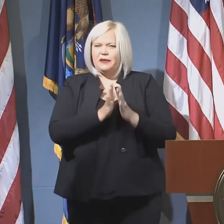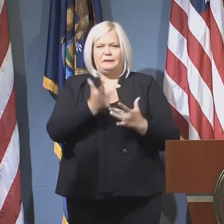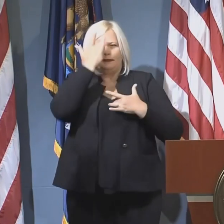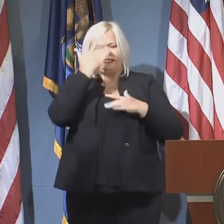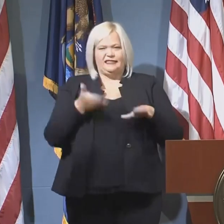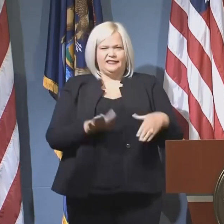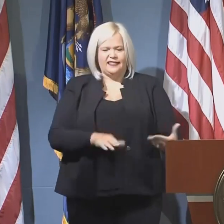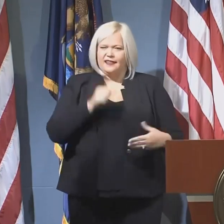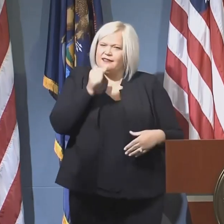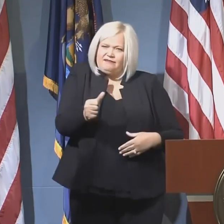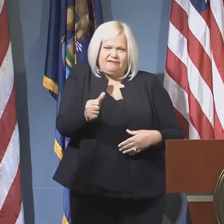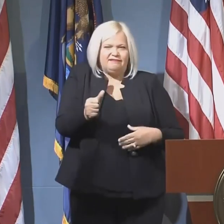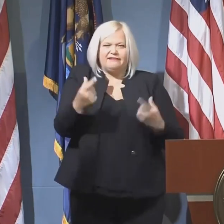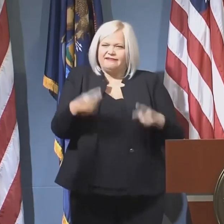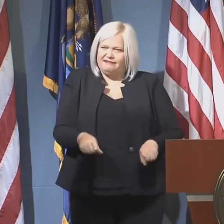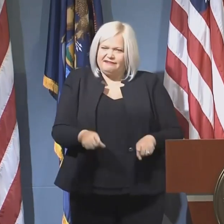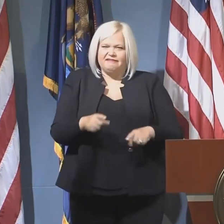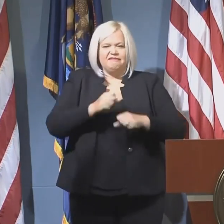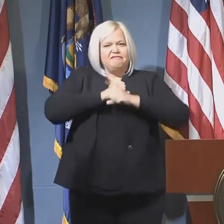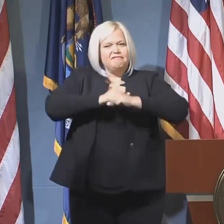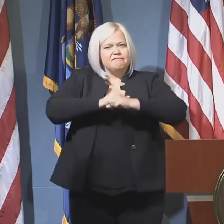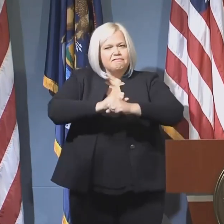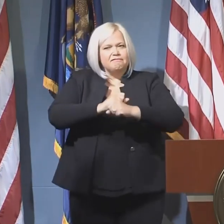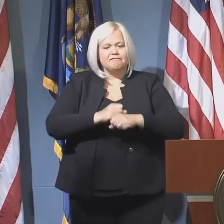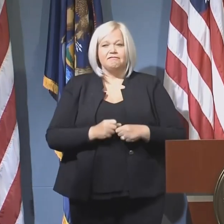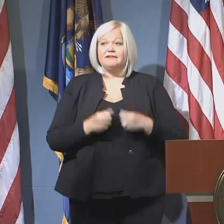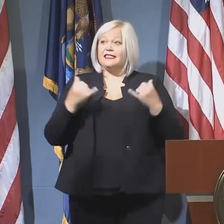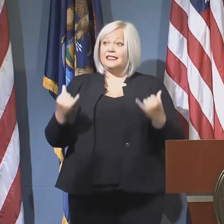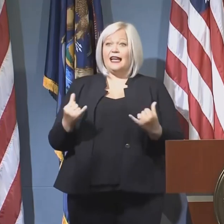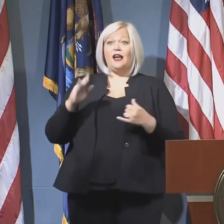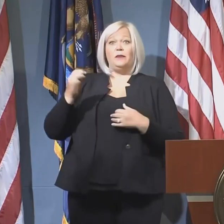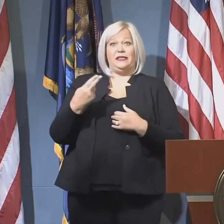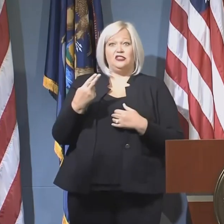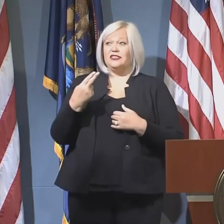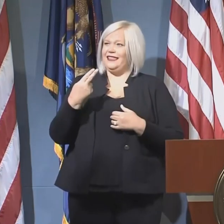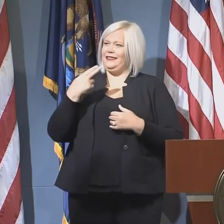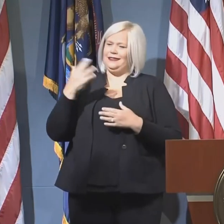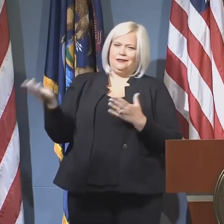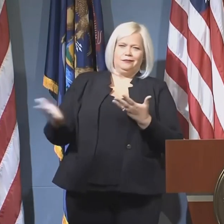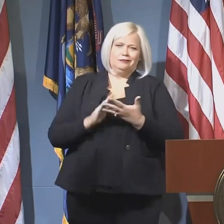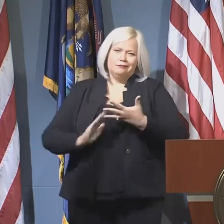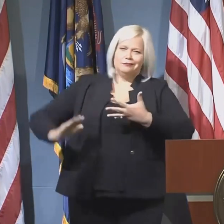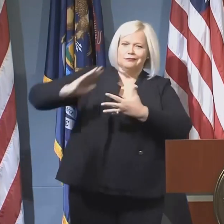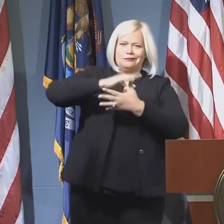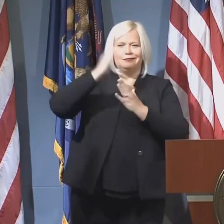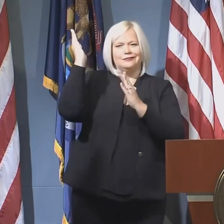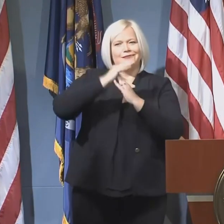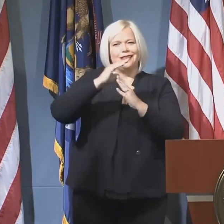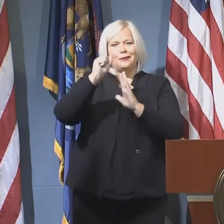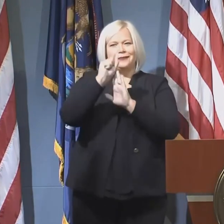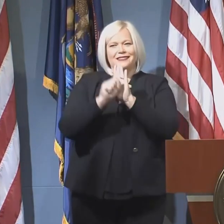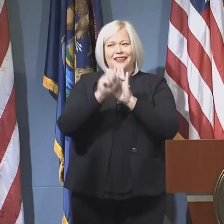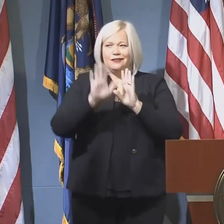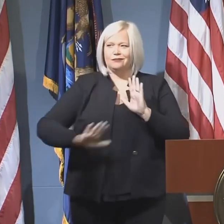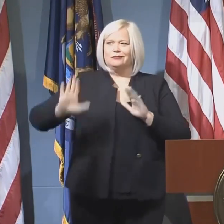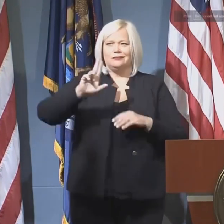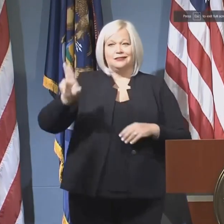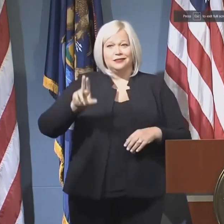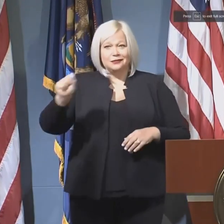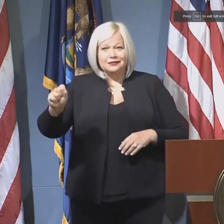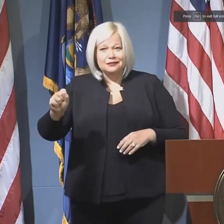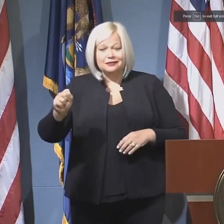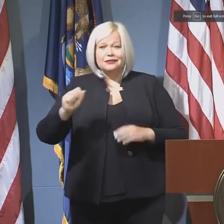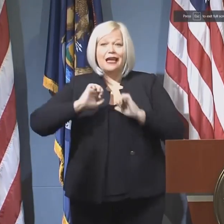By emphasizing science, Michigan is now one of the leaders in the country in the response to COVID-19. We have achieved this success through